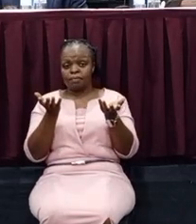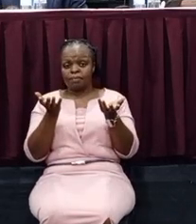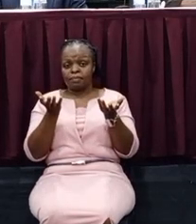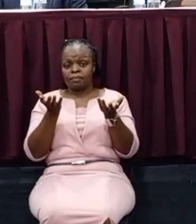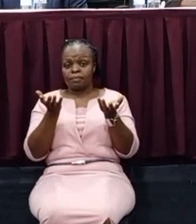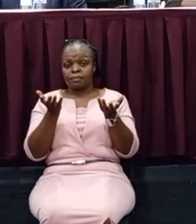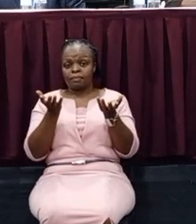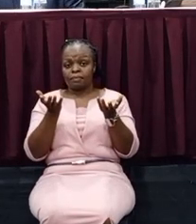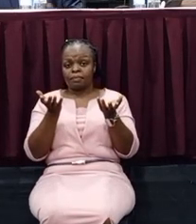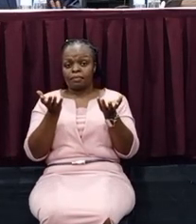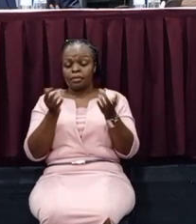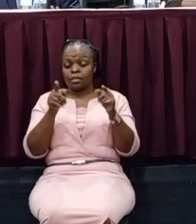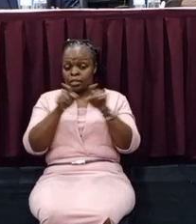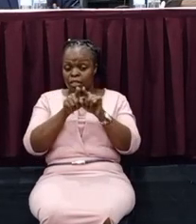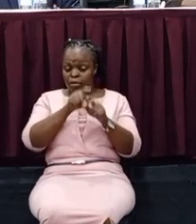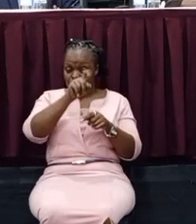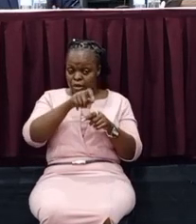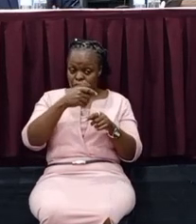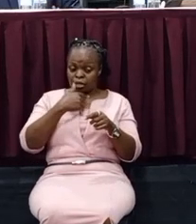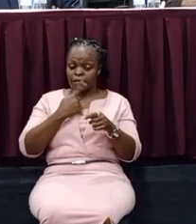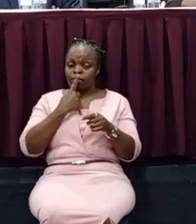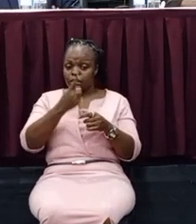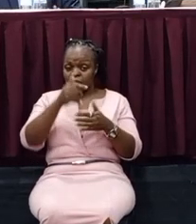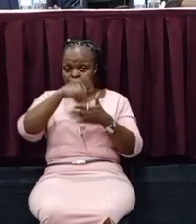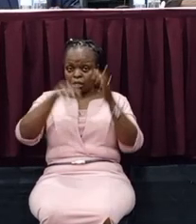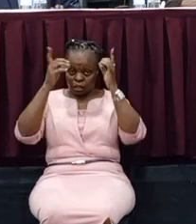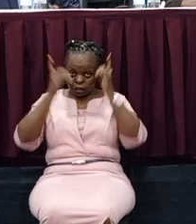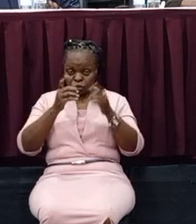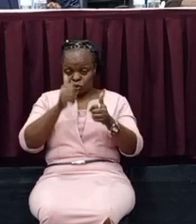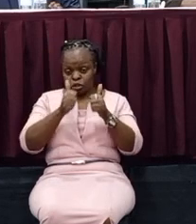And they must have assay in the decisions that you make as a public body.